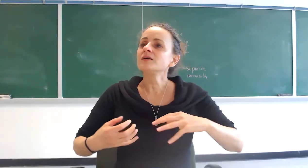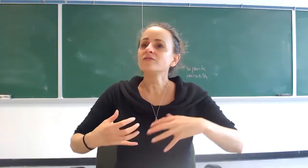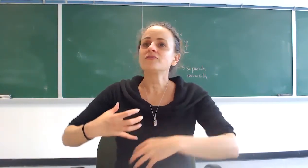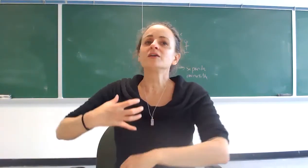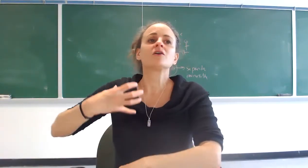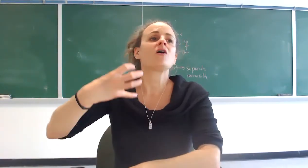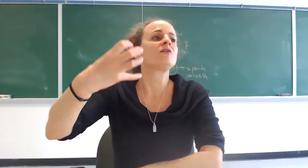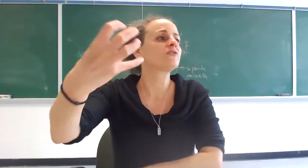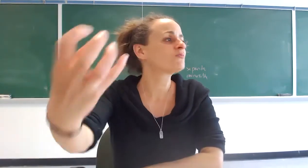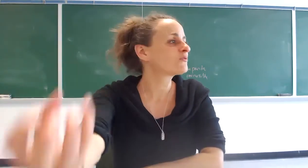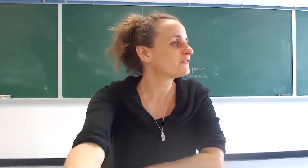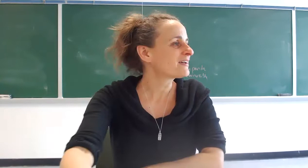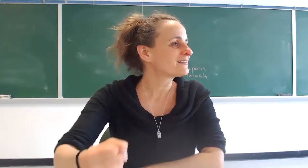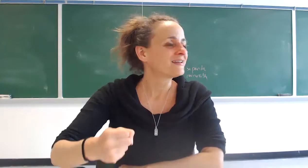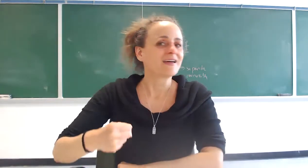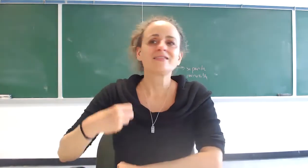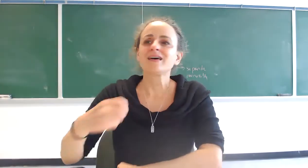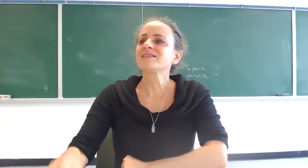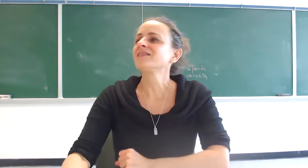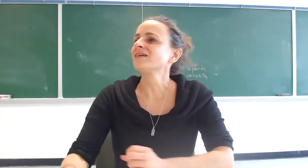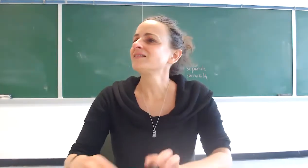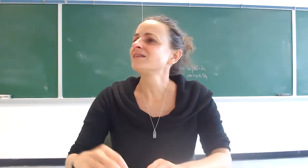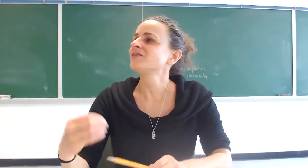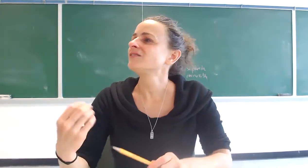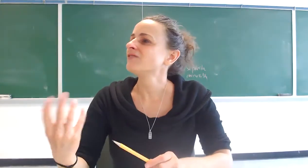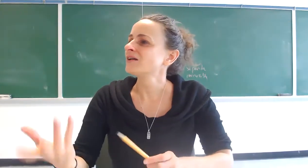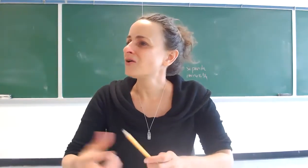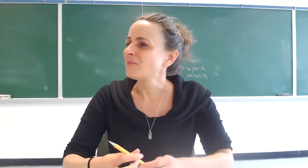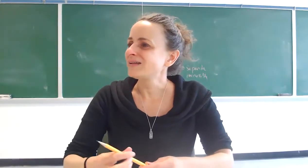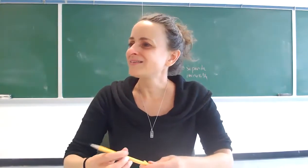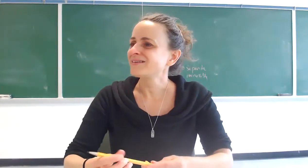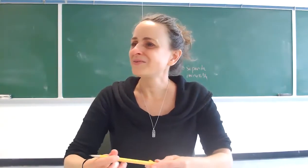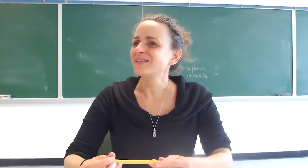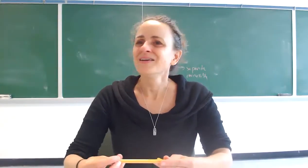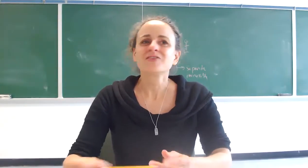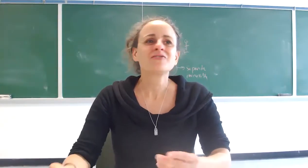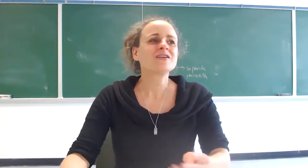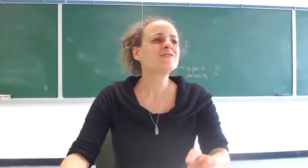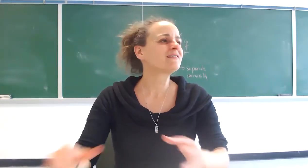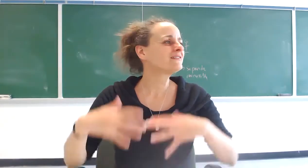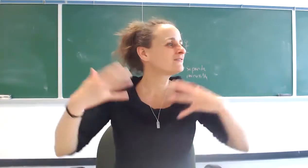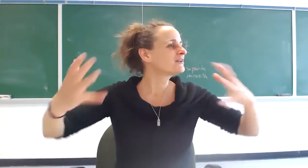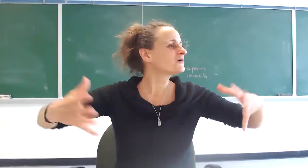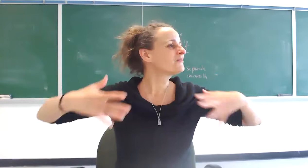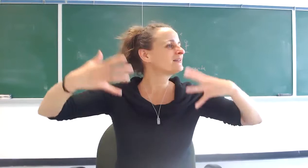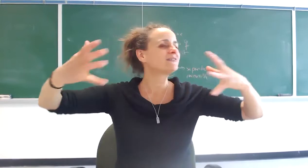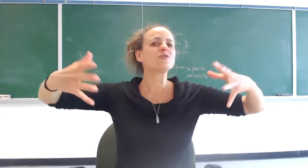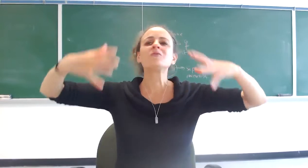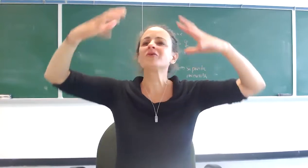feel called to protect and that he says is the divine command right so for levinas the divine command is no more